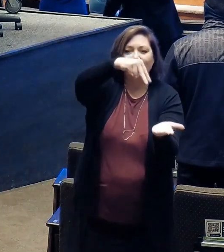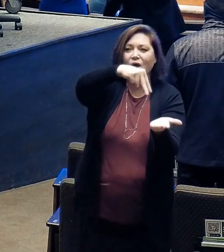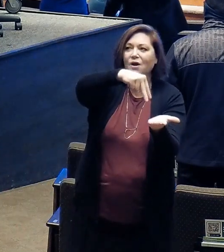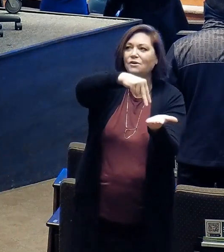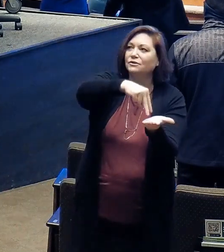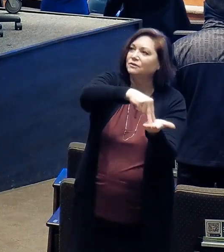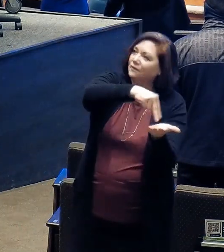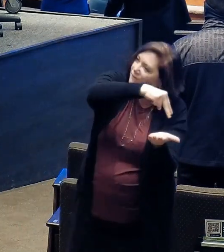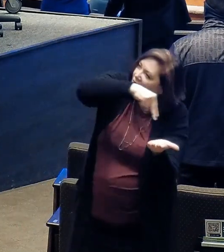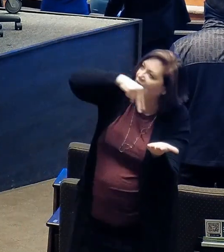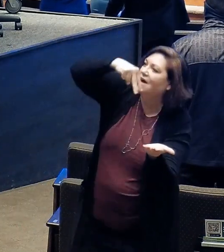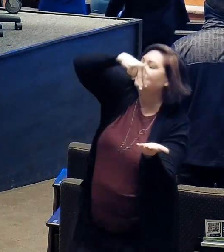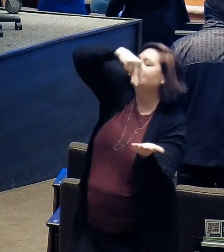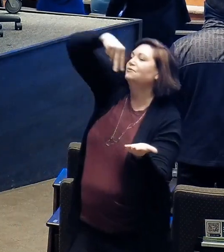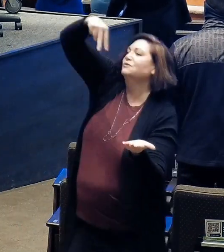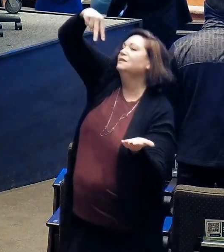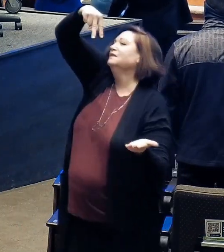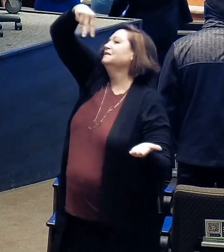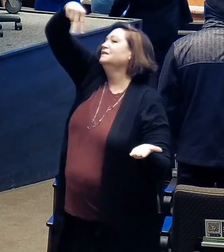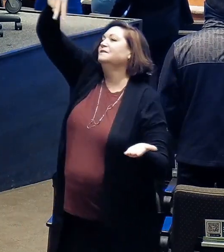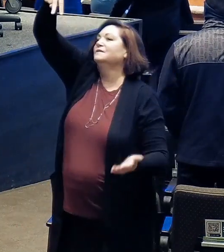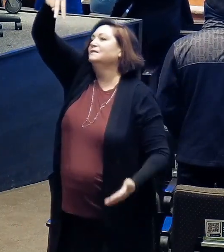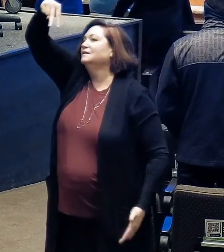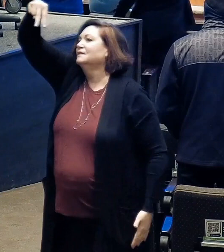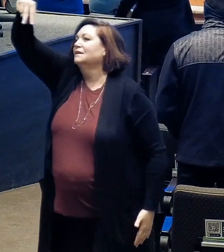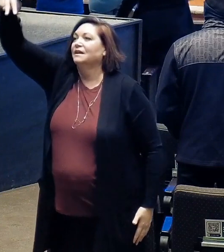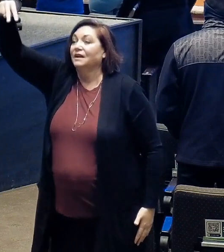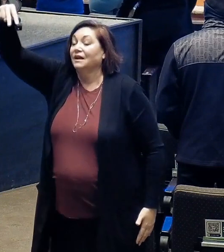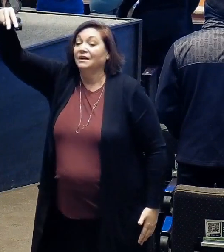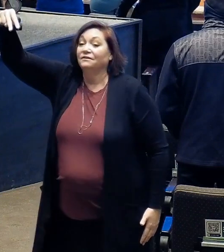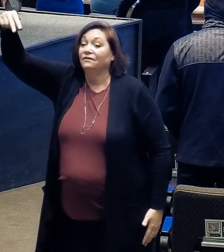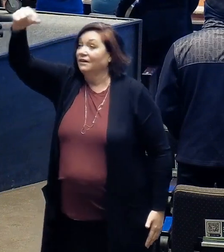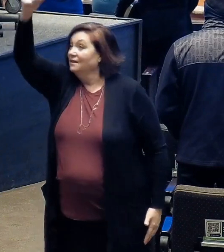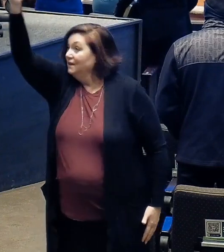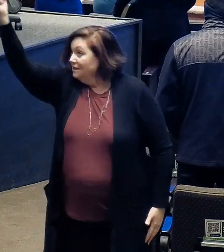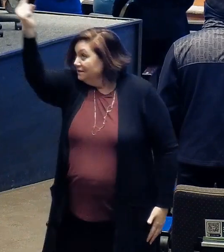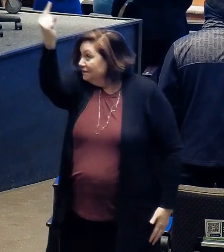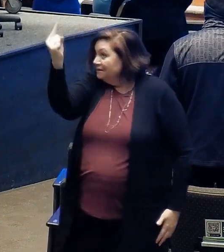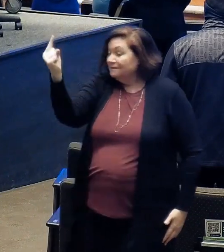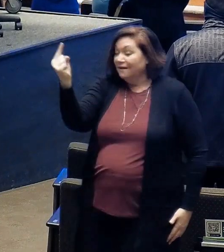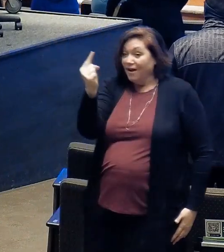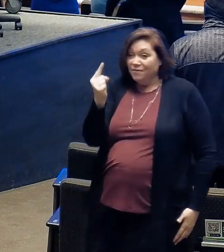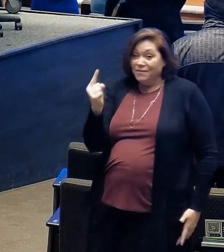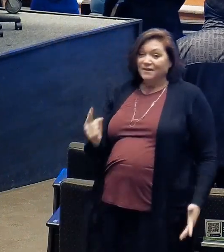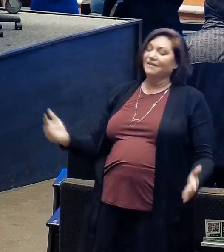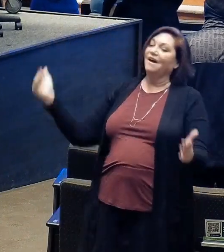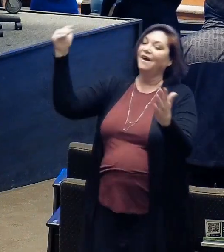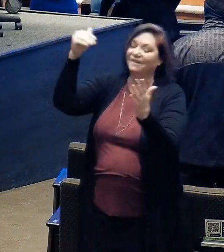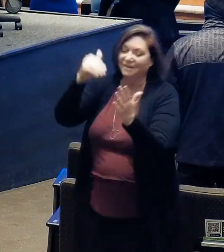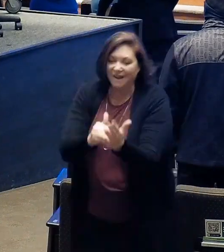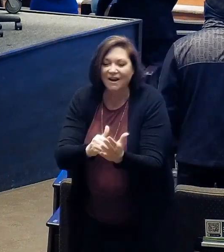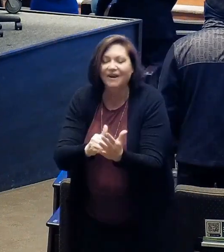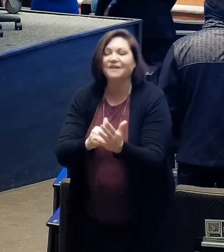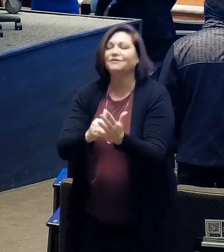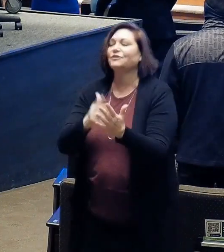freely forever, forever, One day he's coming, oh